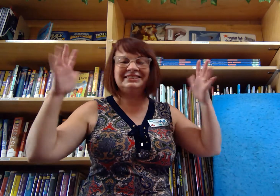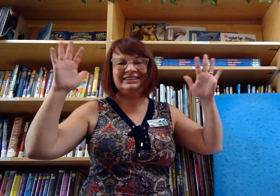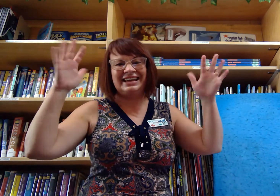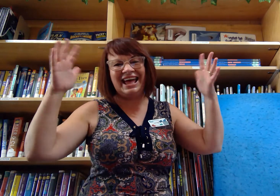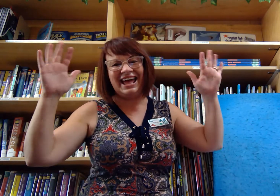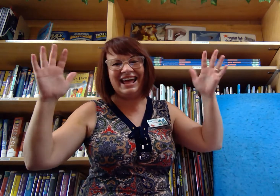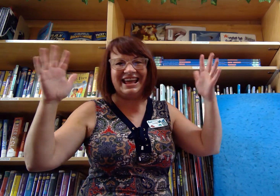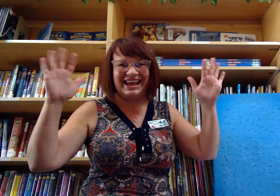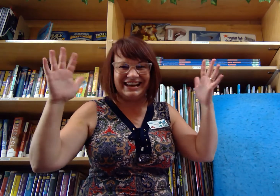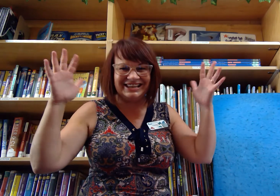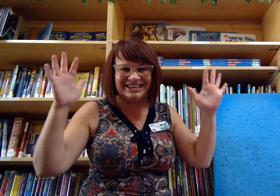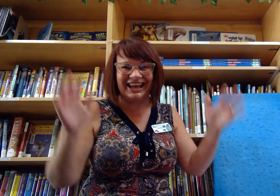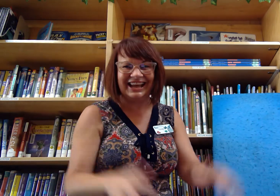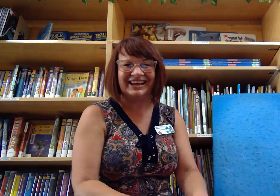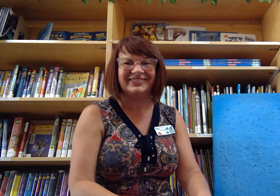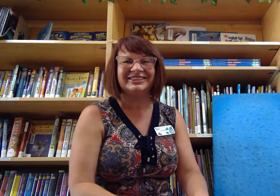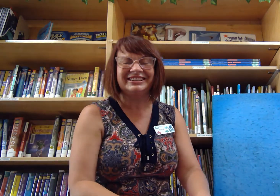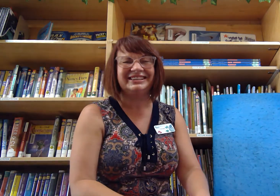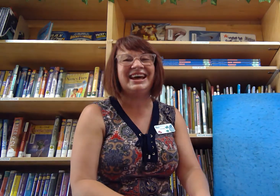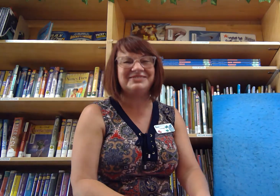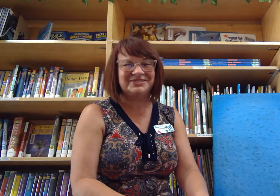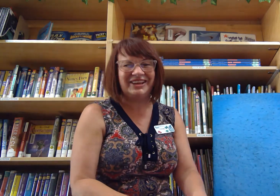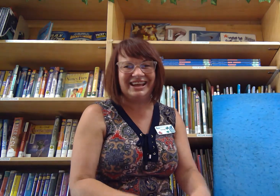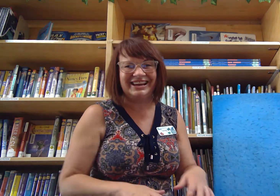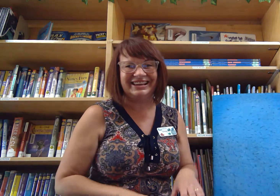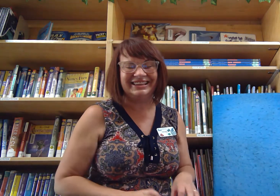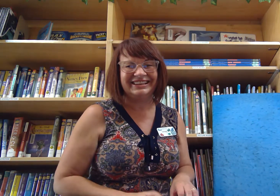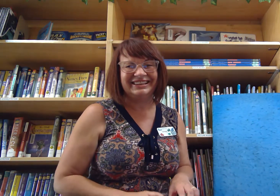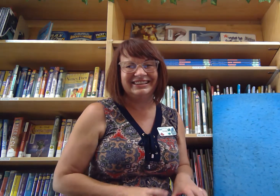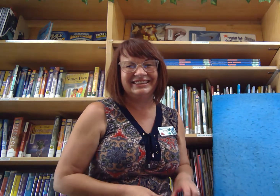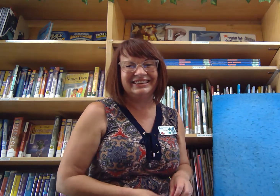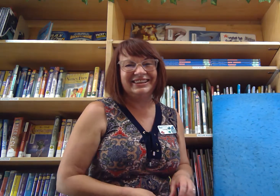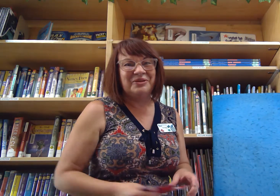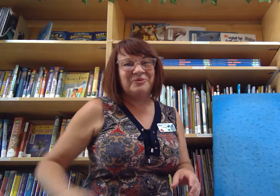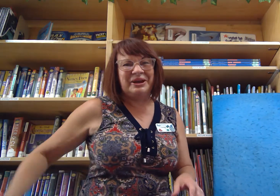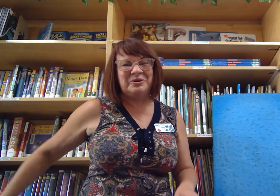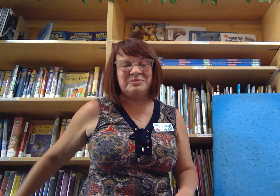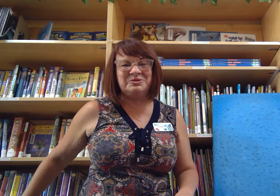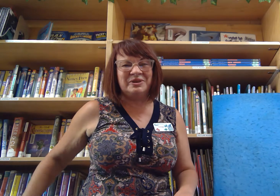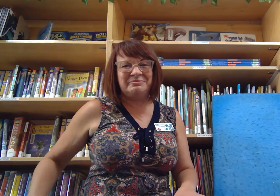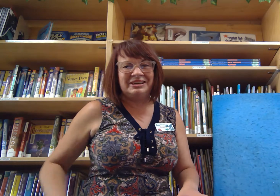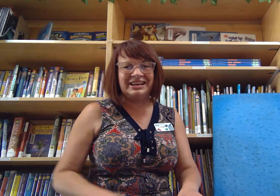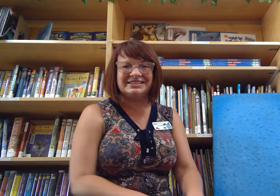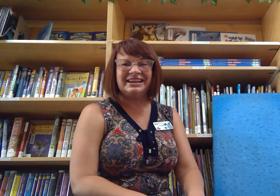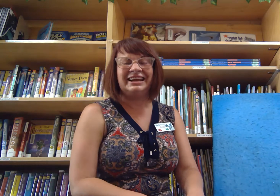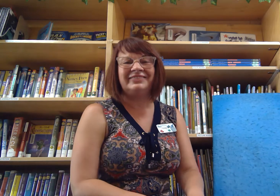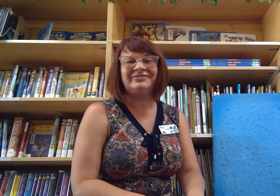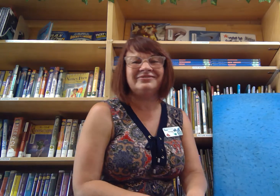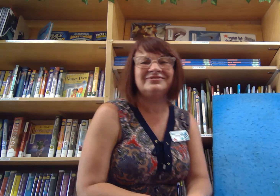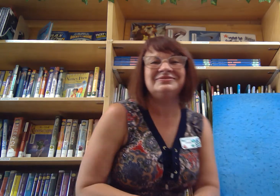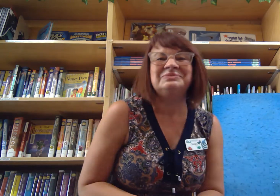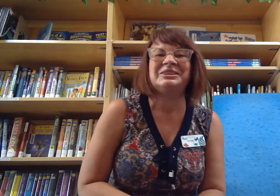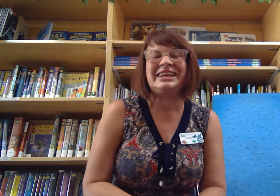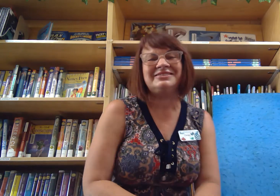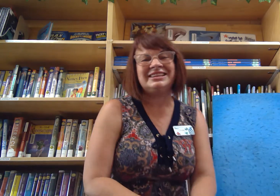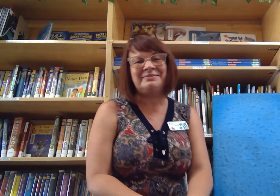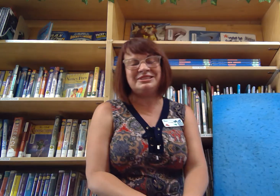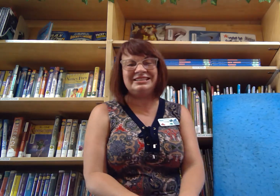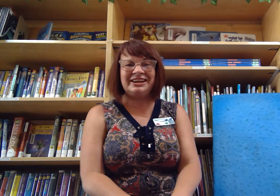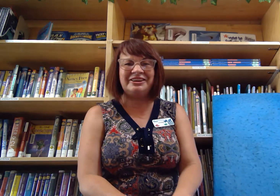Yay! Good job! That was fun. Well I hope you join me next time. Now it's time to sing our